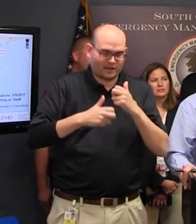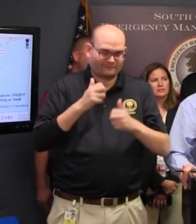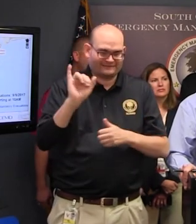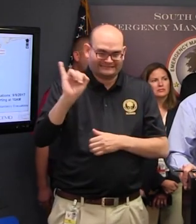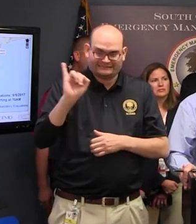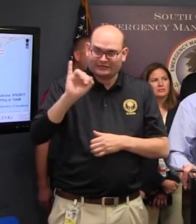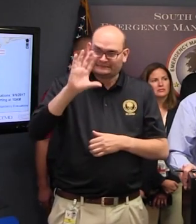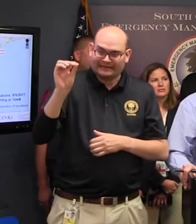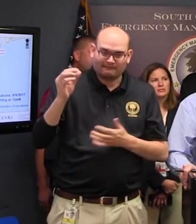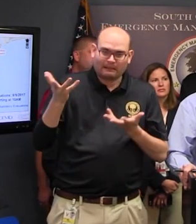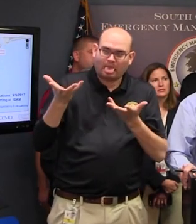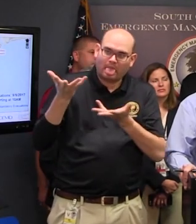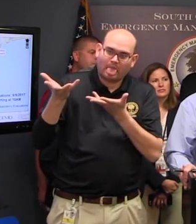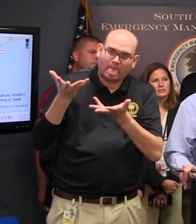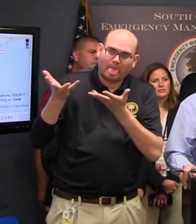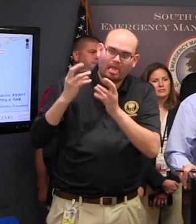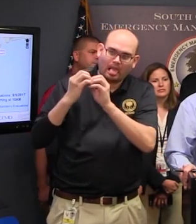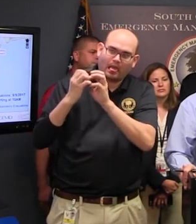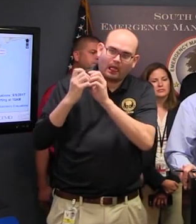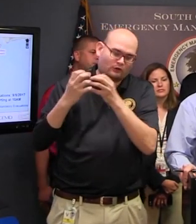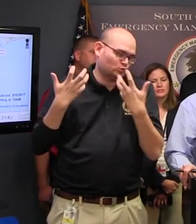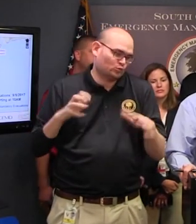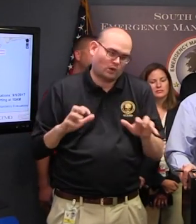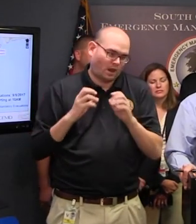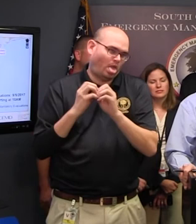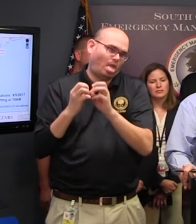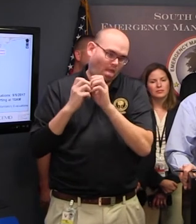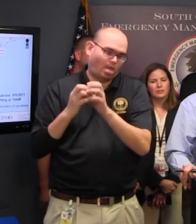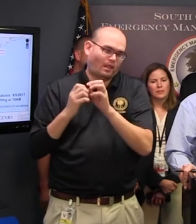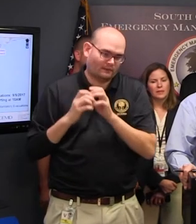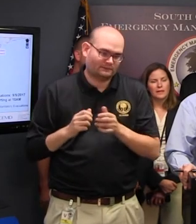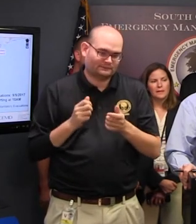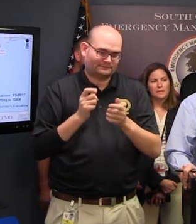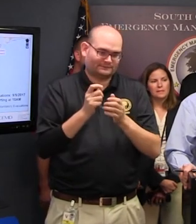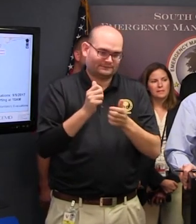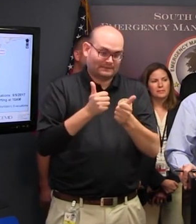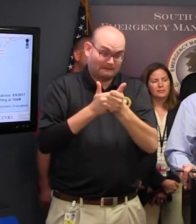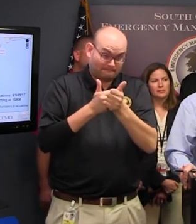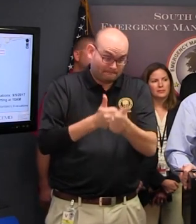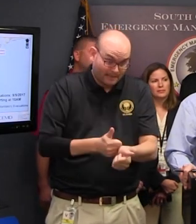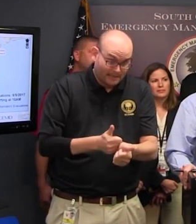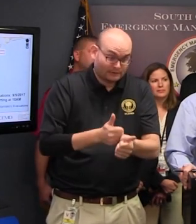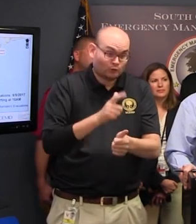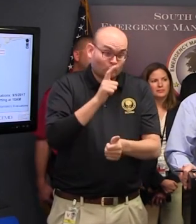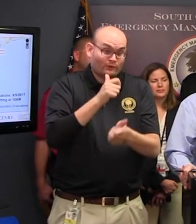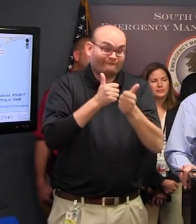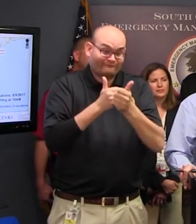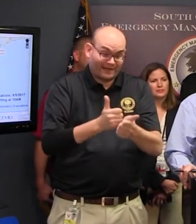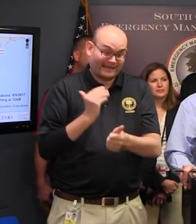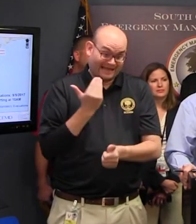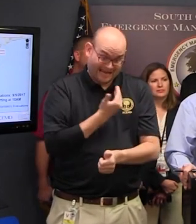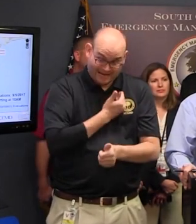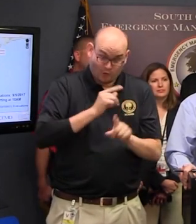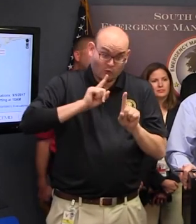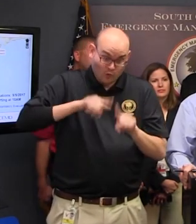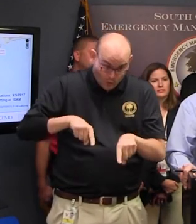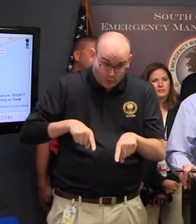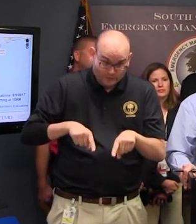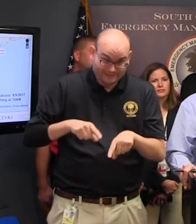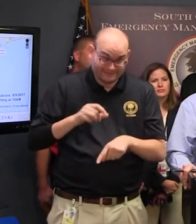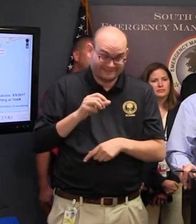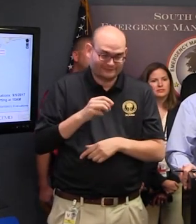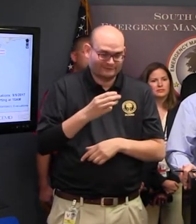compliance, as far as we can tell, has been good The sheriffs will be out in